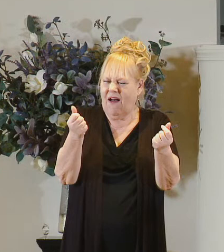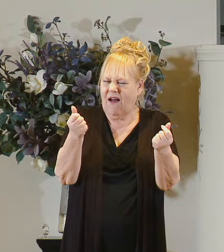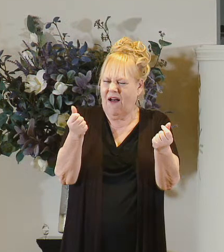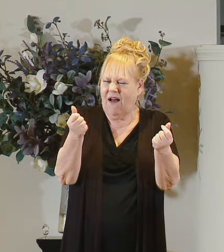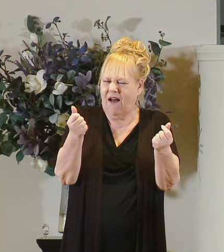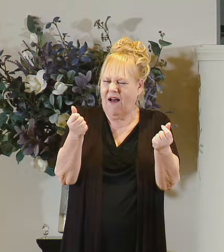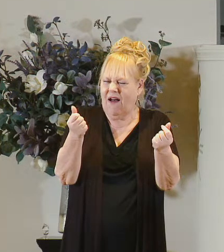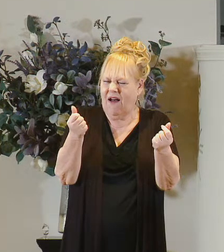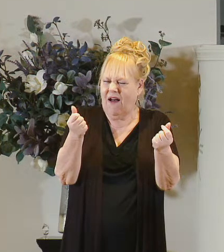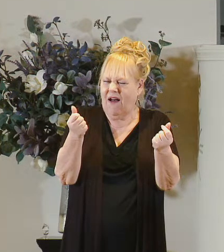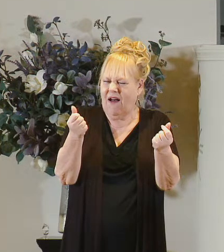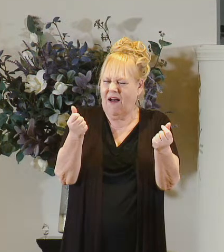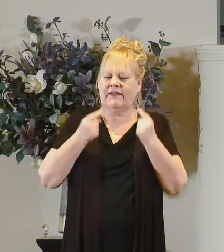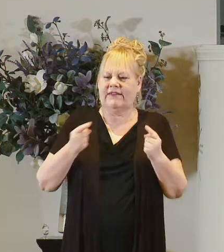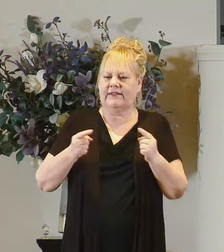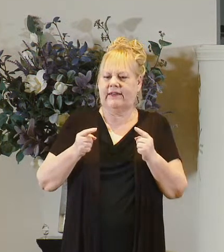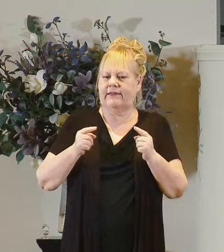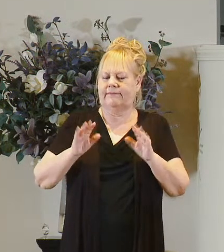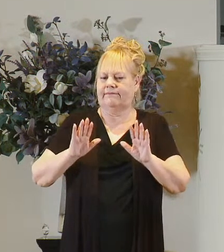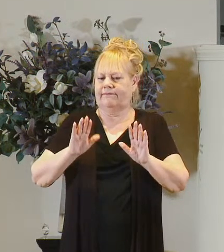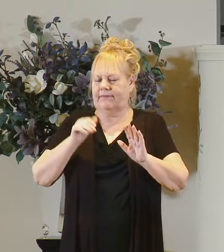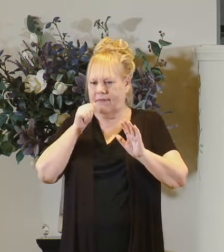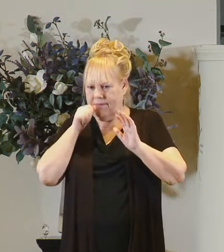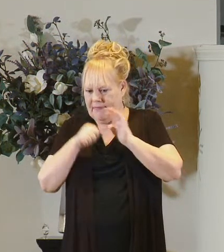it keeps our sin hidden